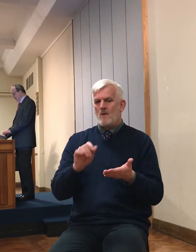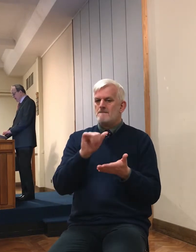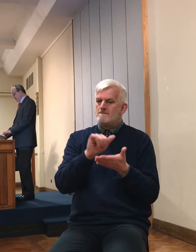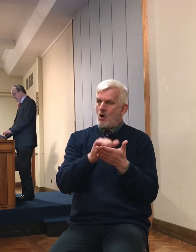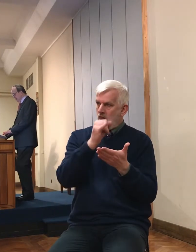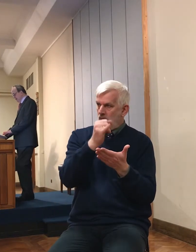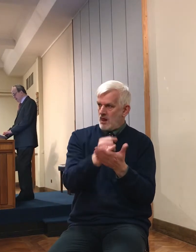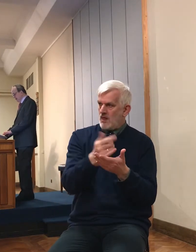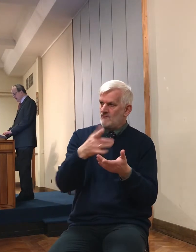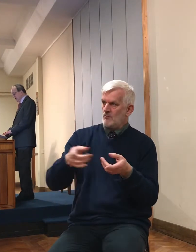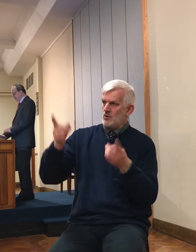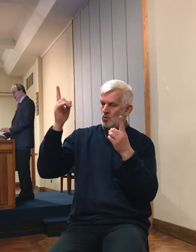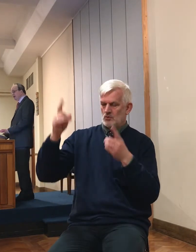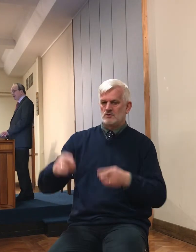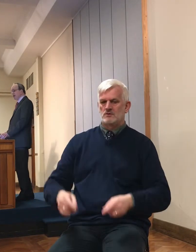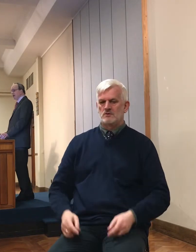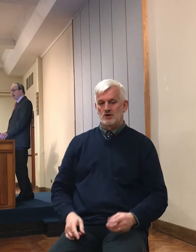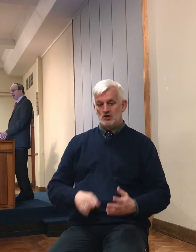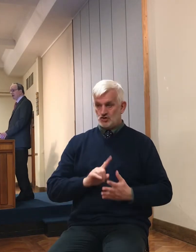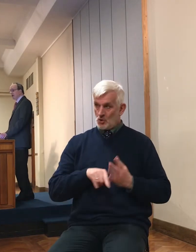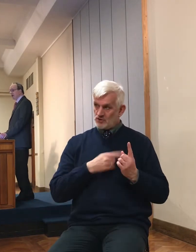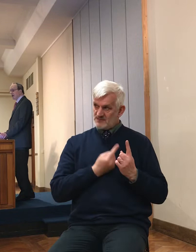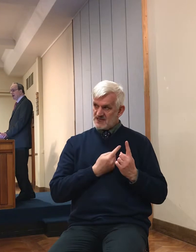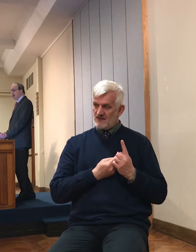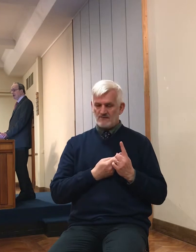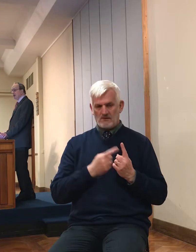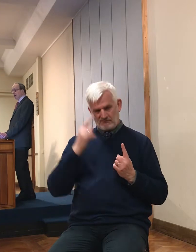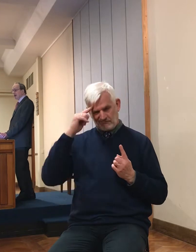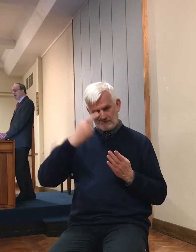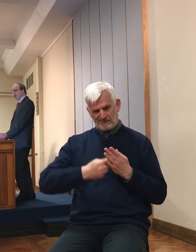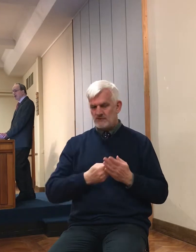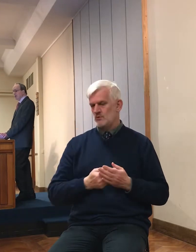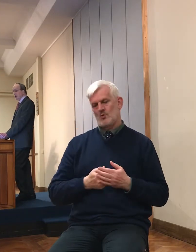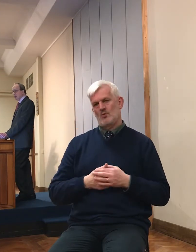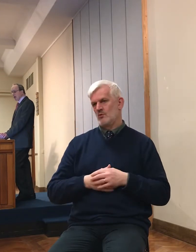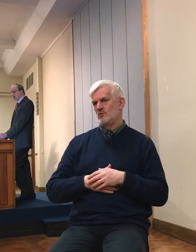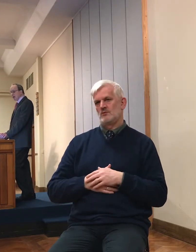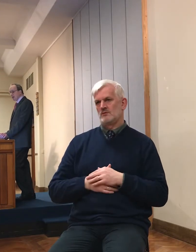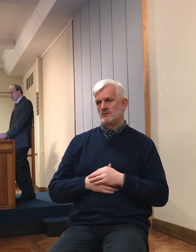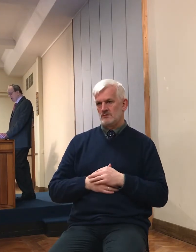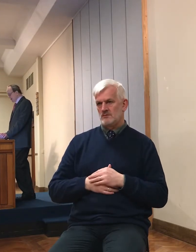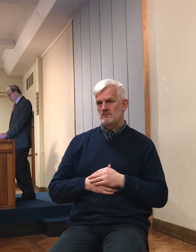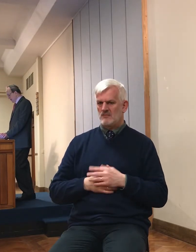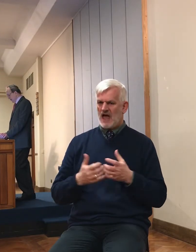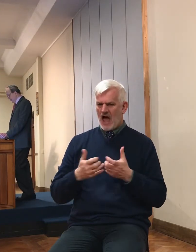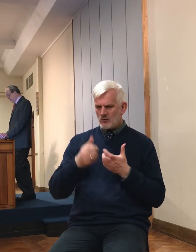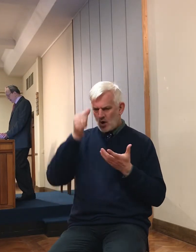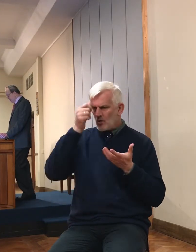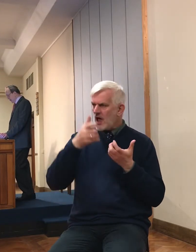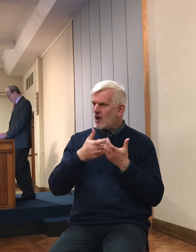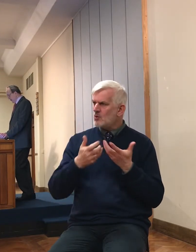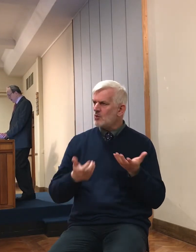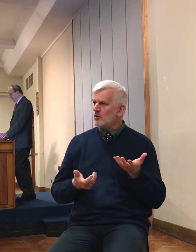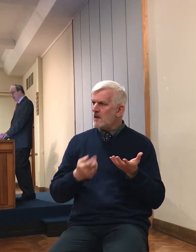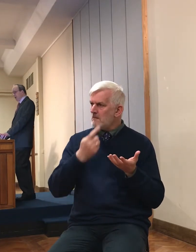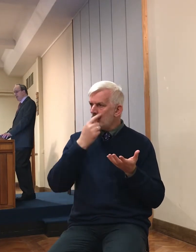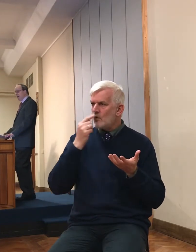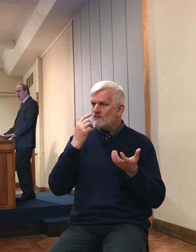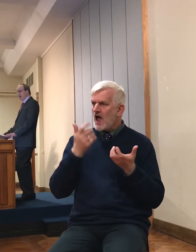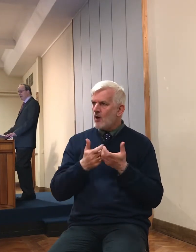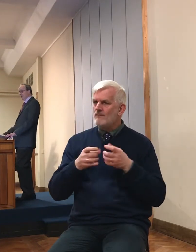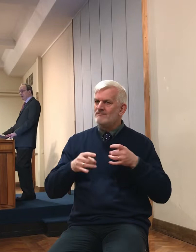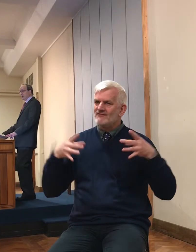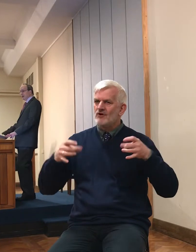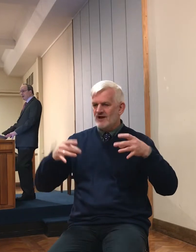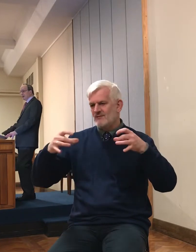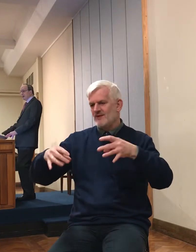that, and to authenticate that, it's attended on miracles, constantly, from the very